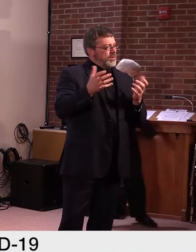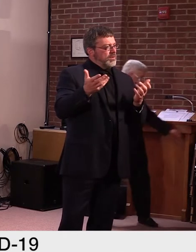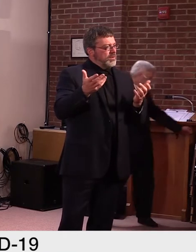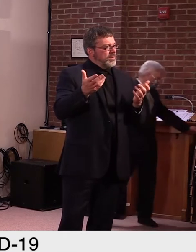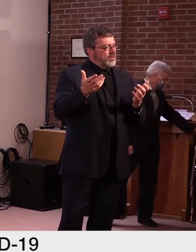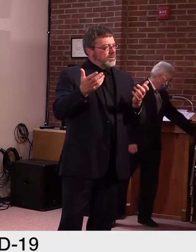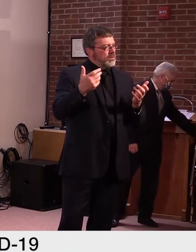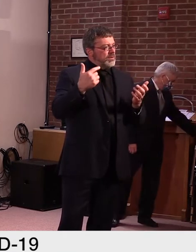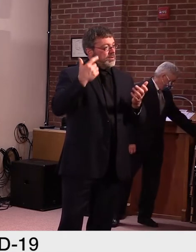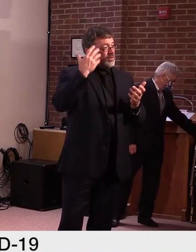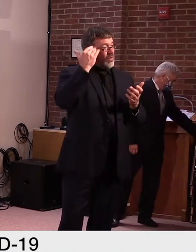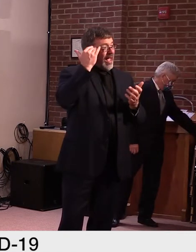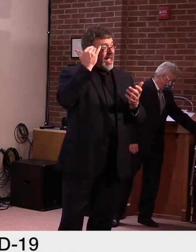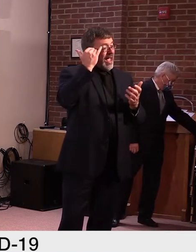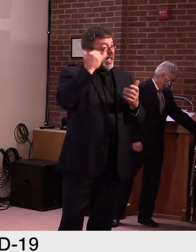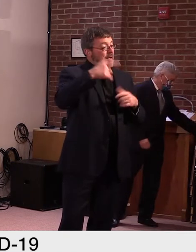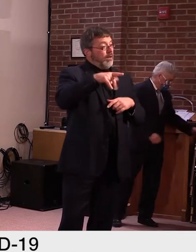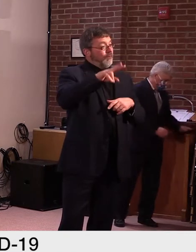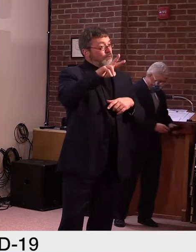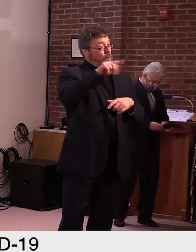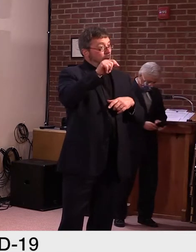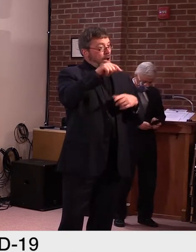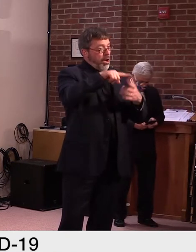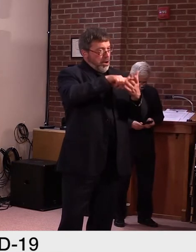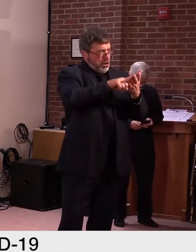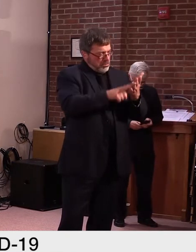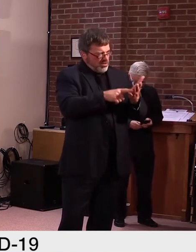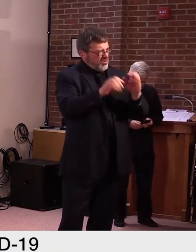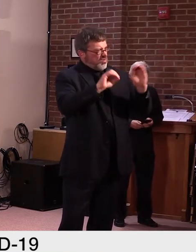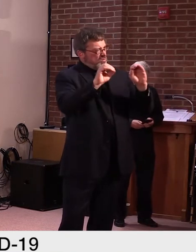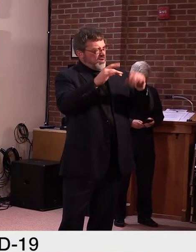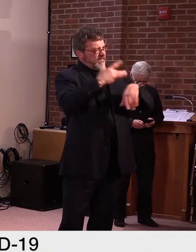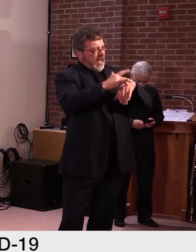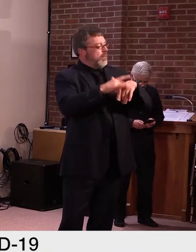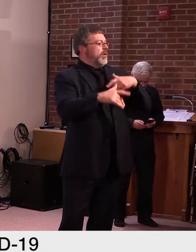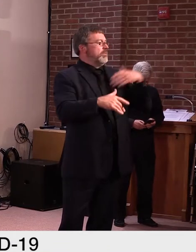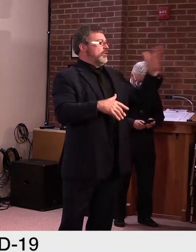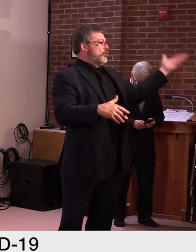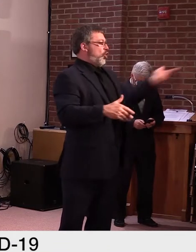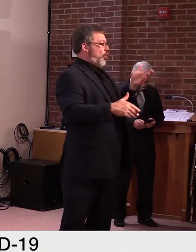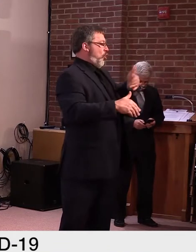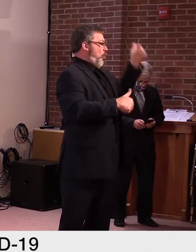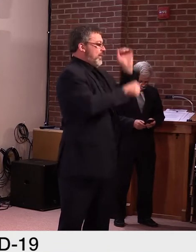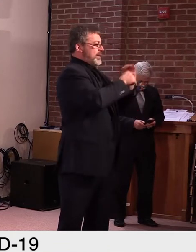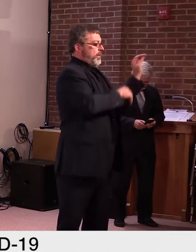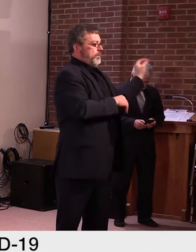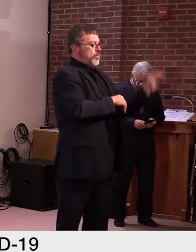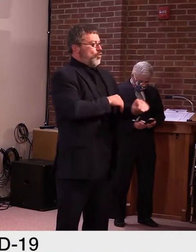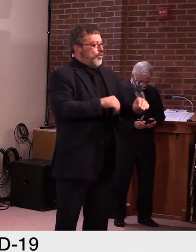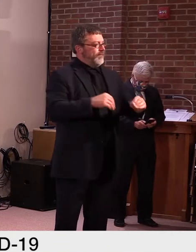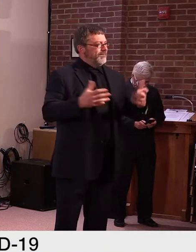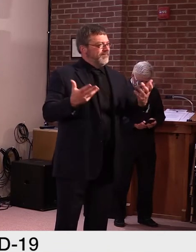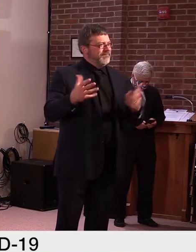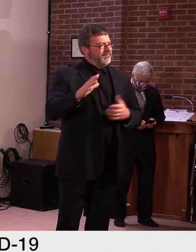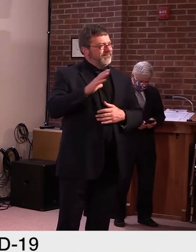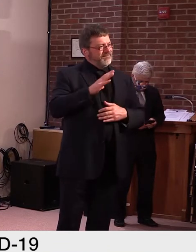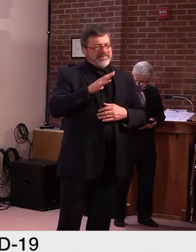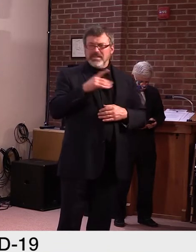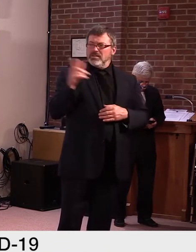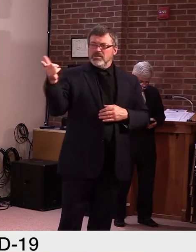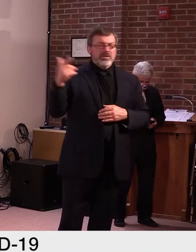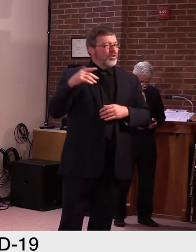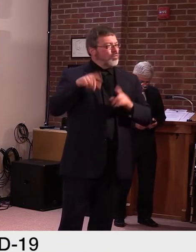their job. Um, when can Vermonters start to expect to see a work requirement again